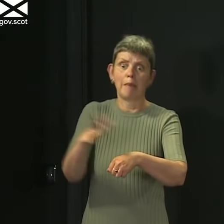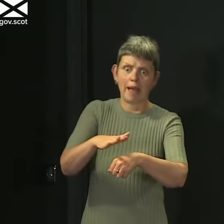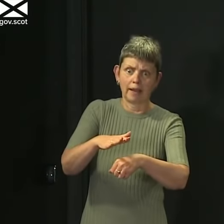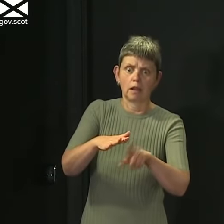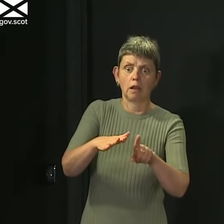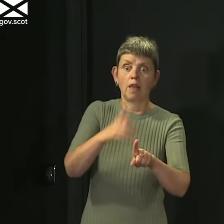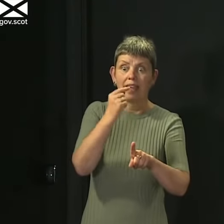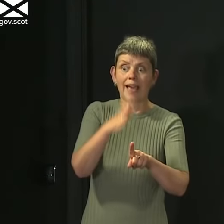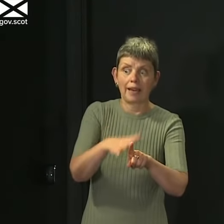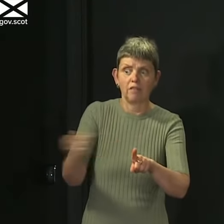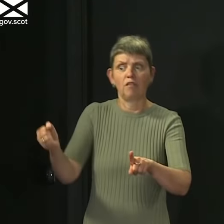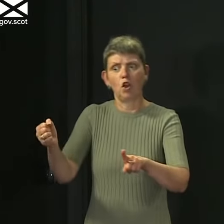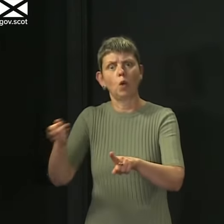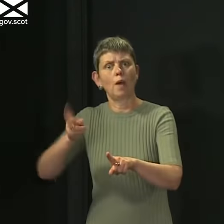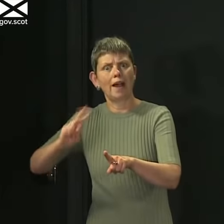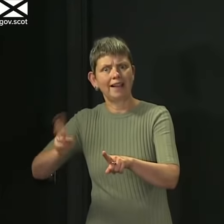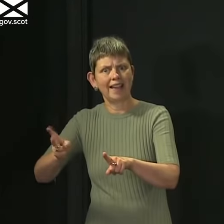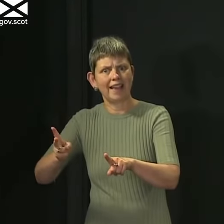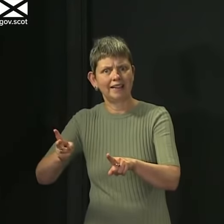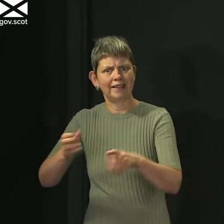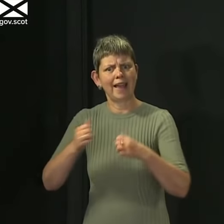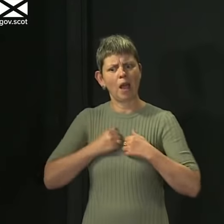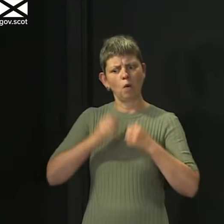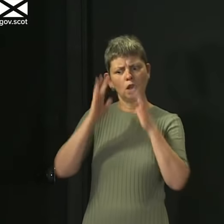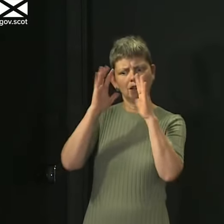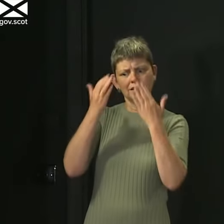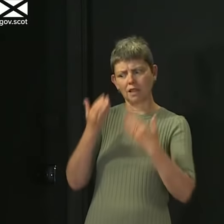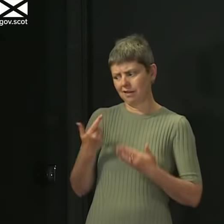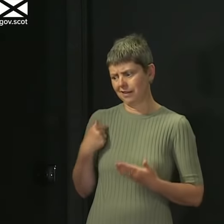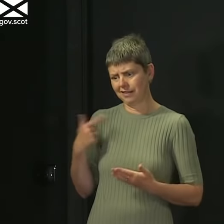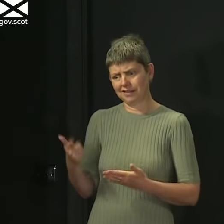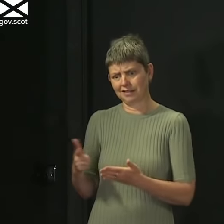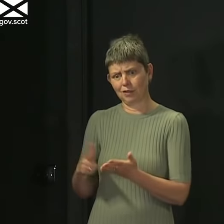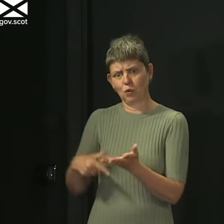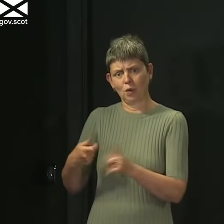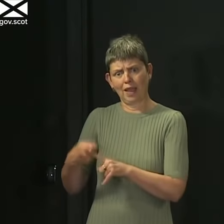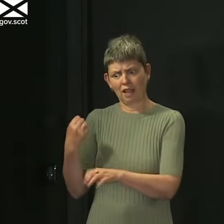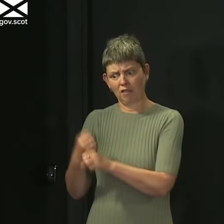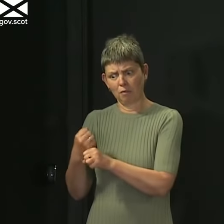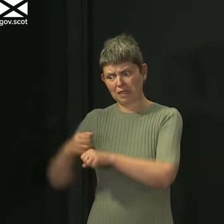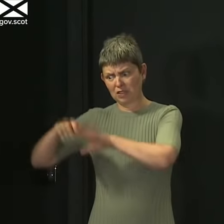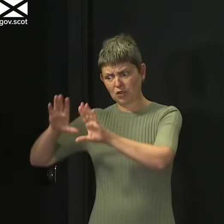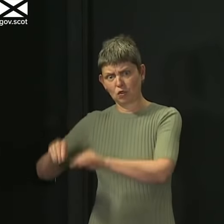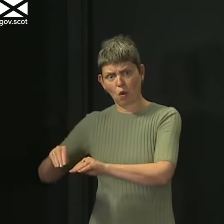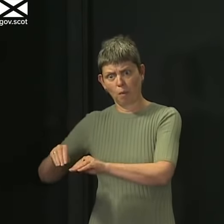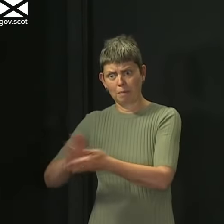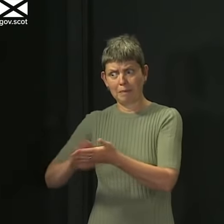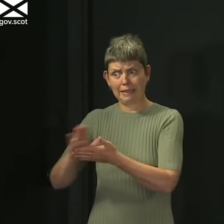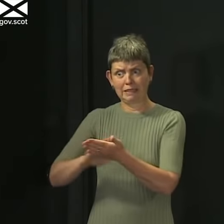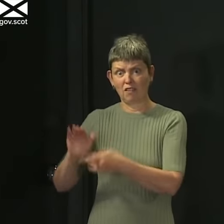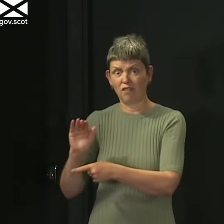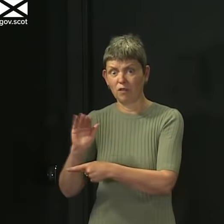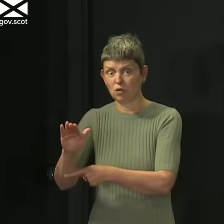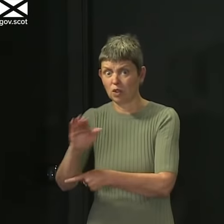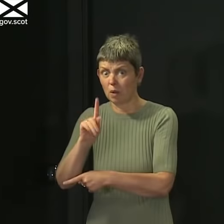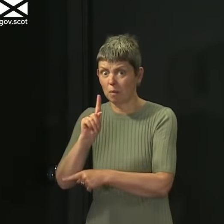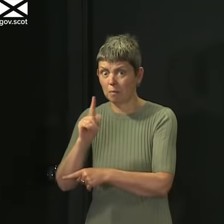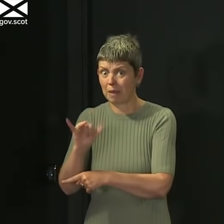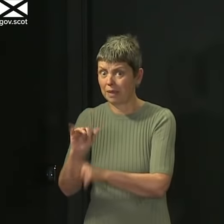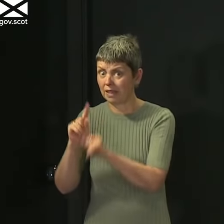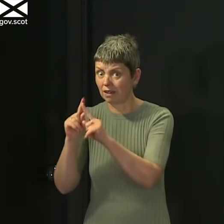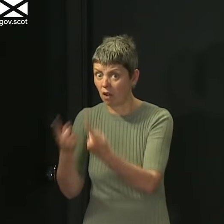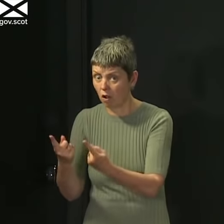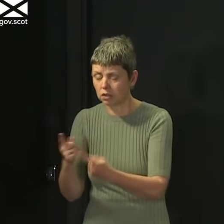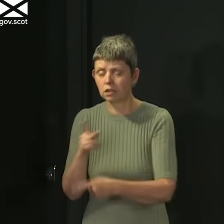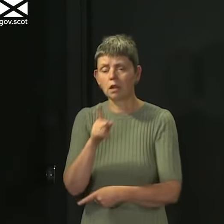a concern that in a couple of months that won't be an option, but that's ongoing discussions. There are also ways in which the Scottish